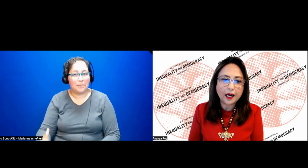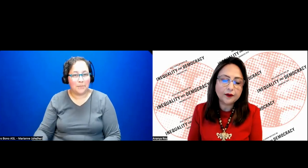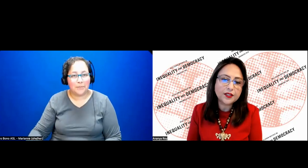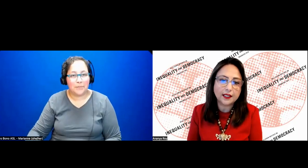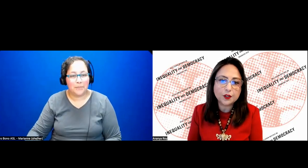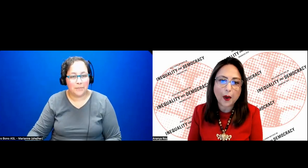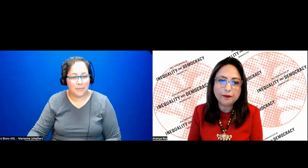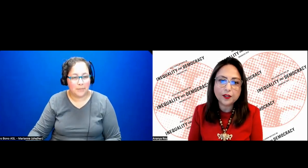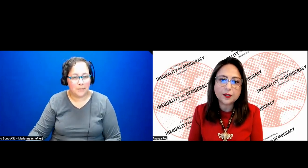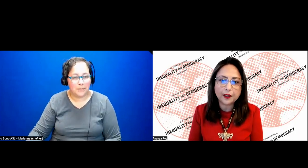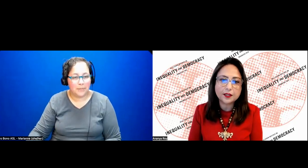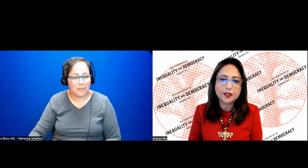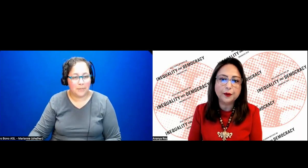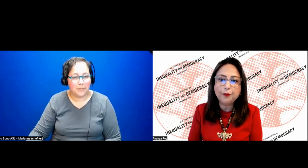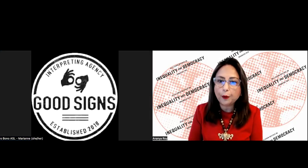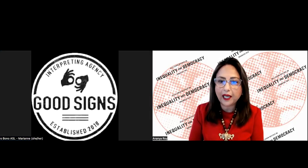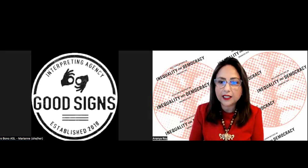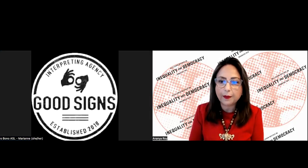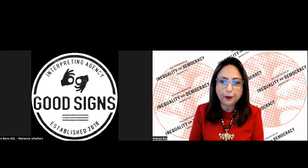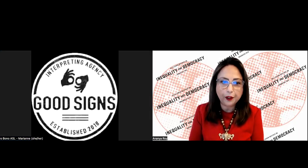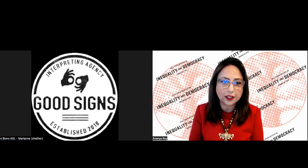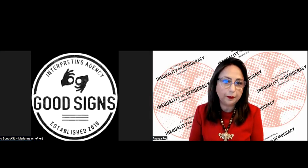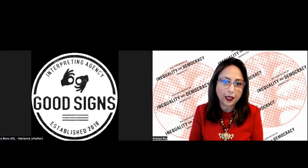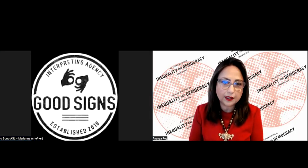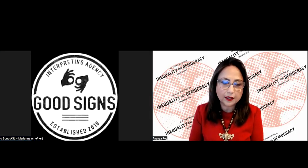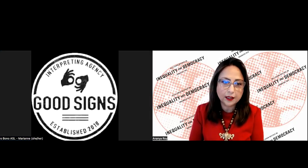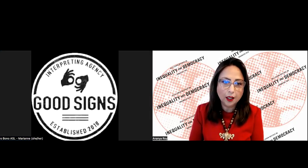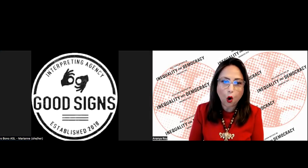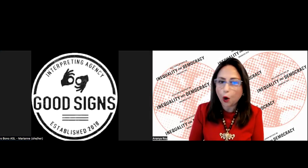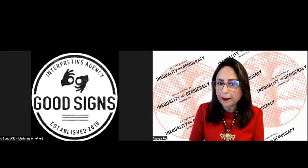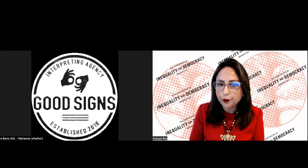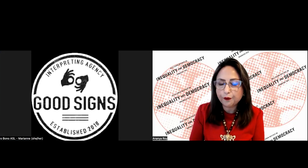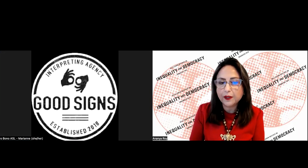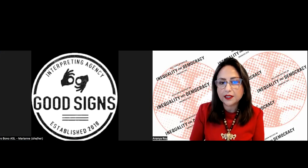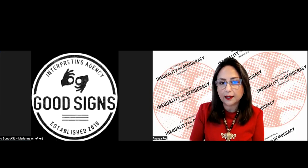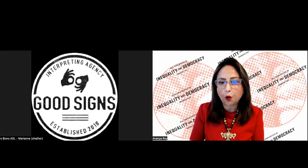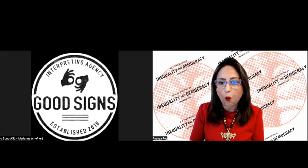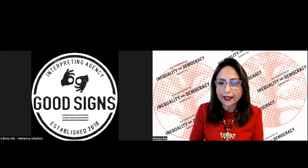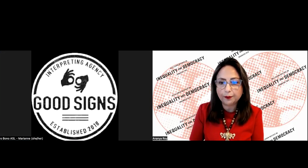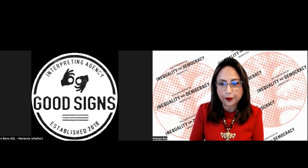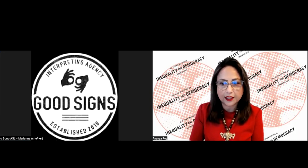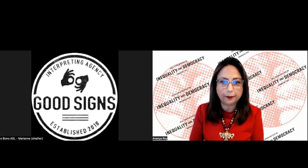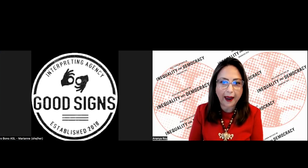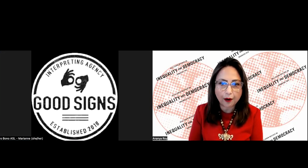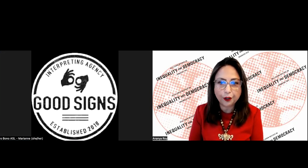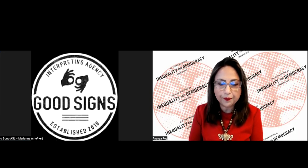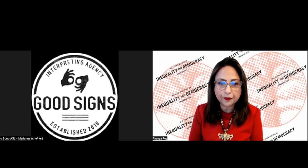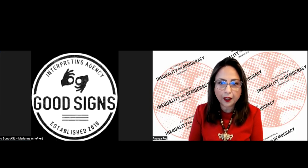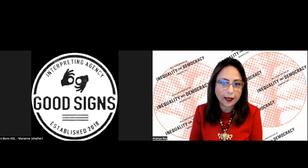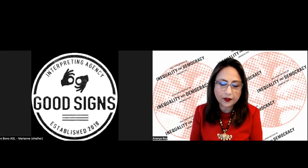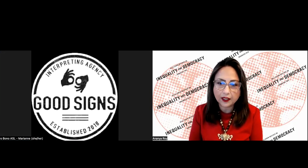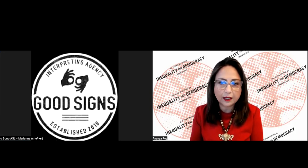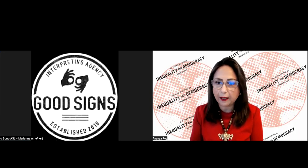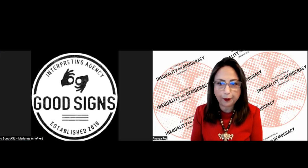unlike other cities where municipalism has been mobilized by political parties, or by movements that acquired political power,